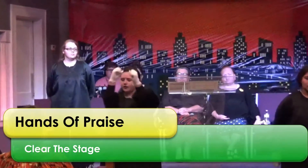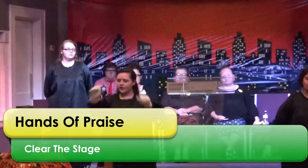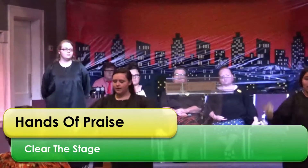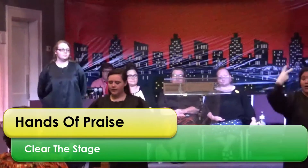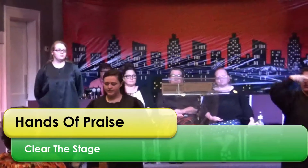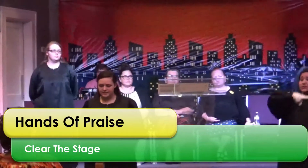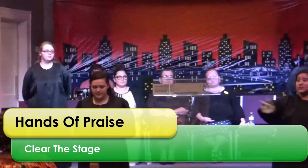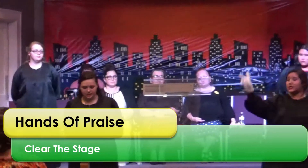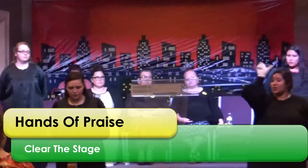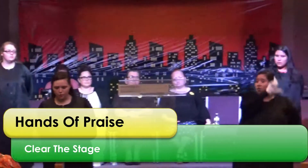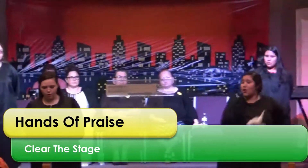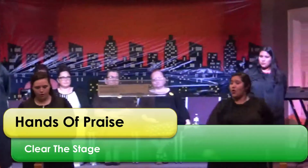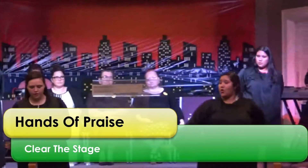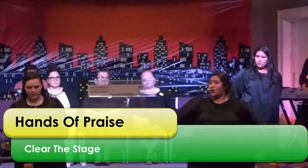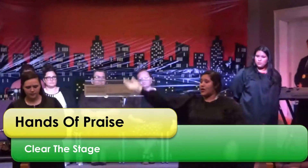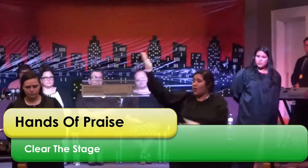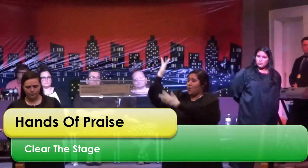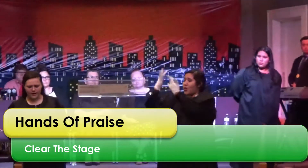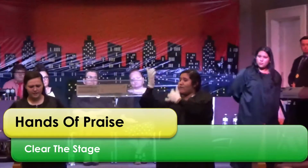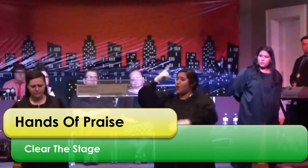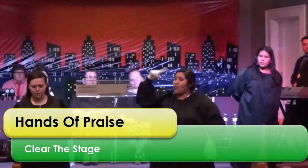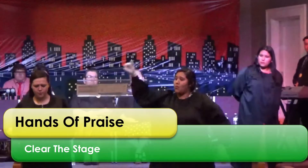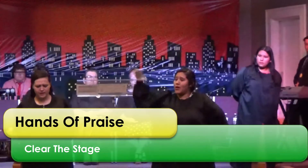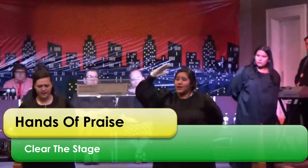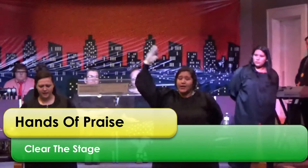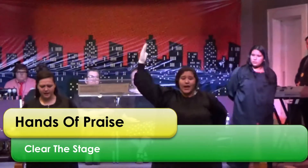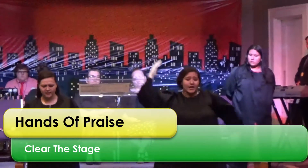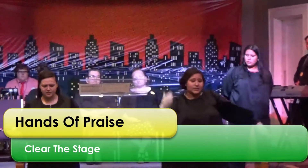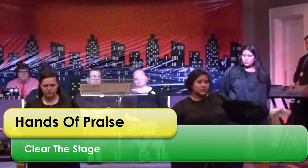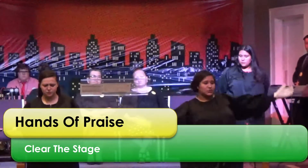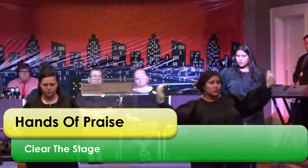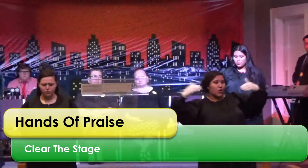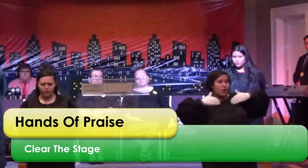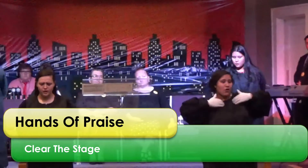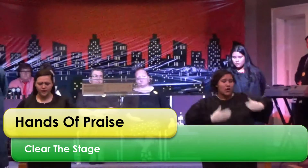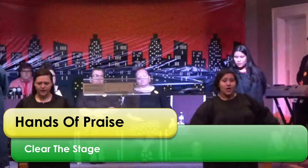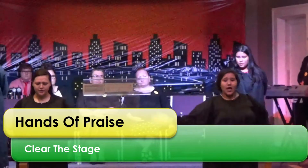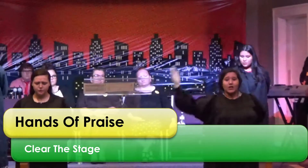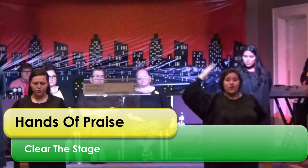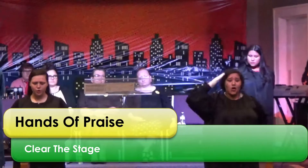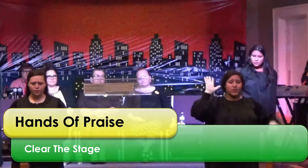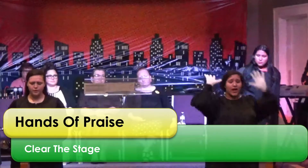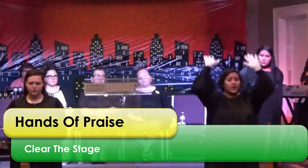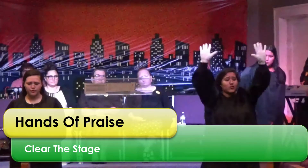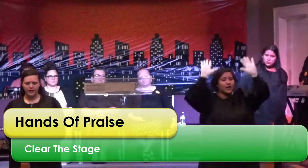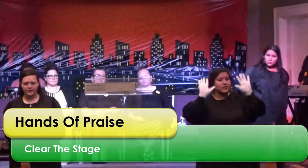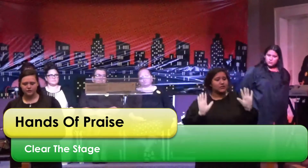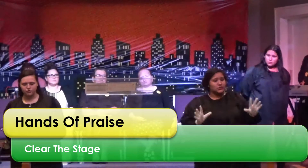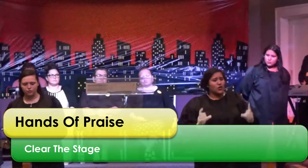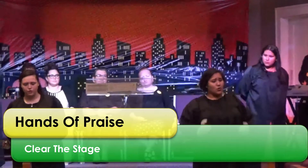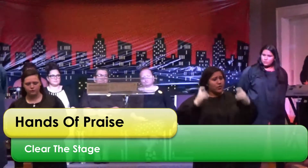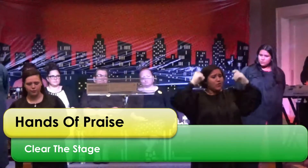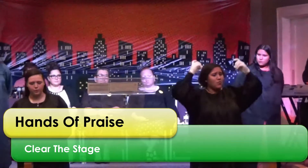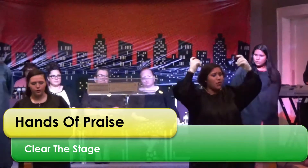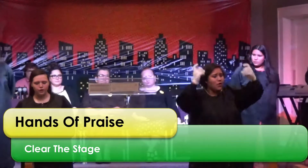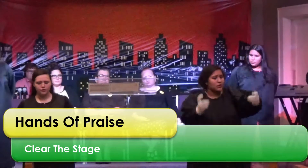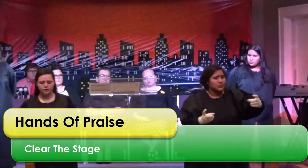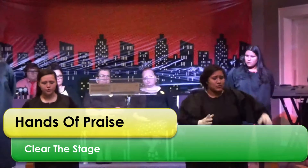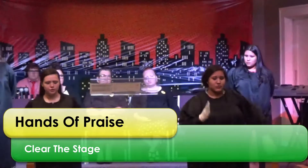And seek the Lord and wait for what he has in store And know that great is your reward So